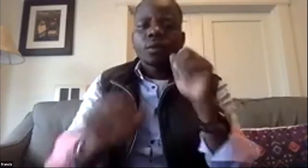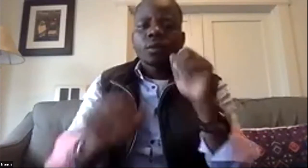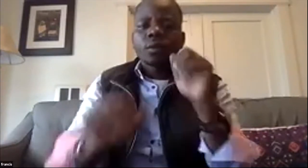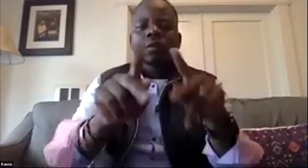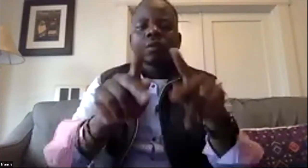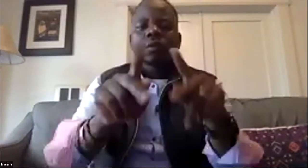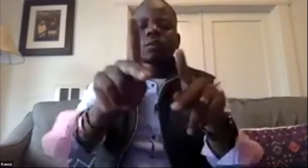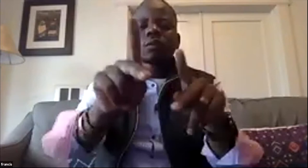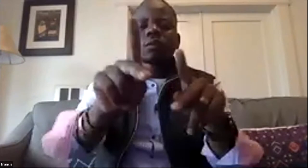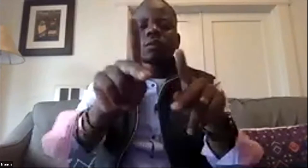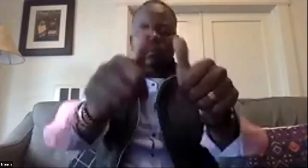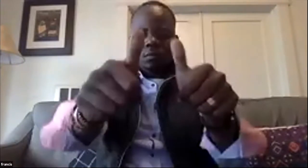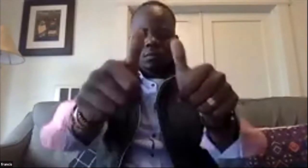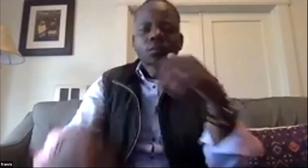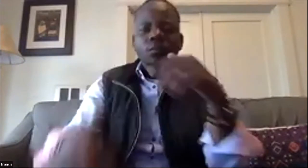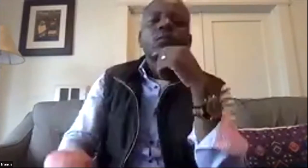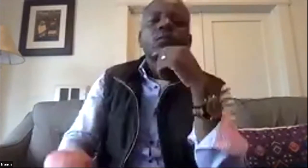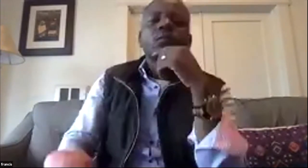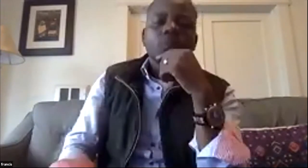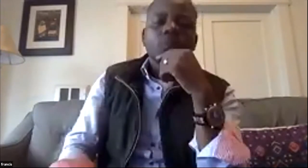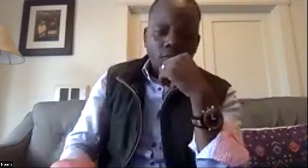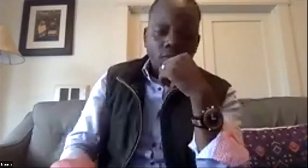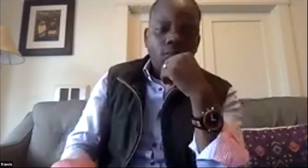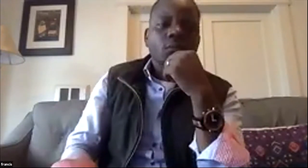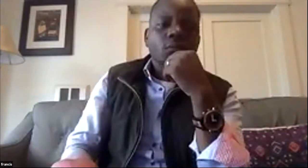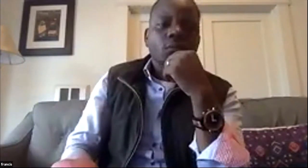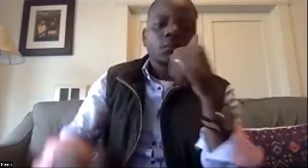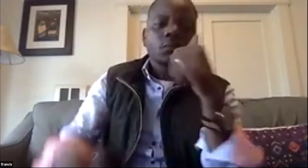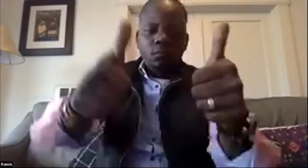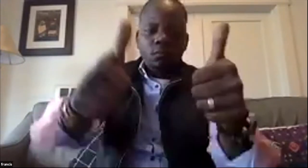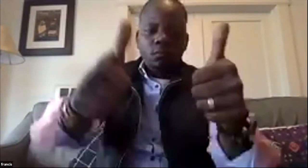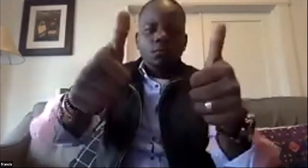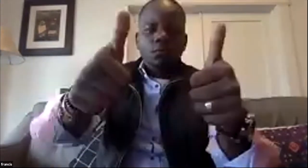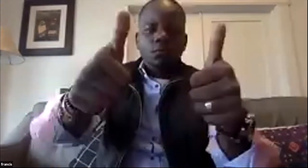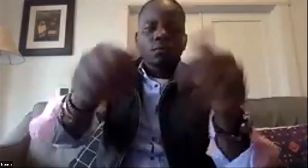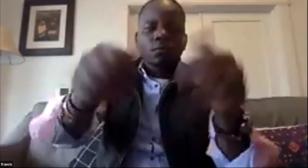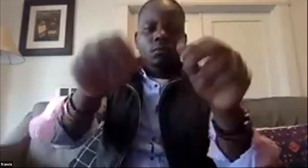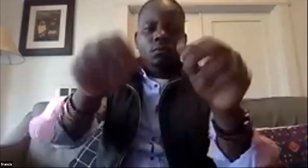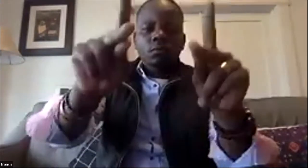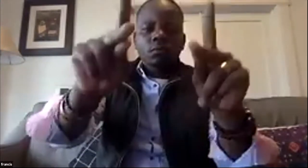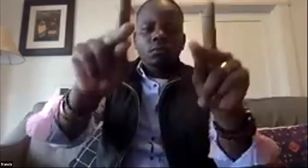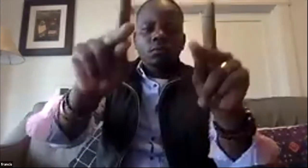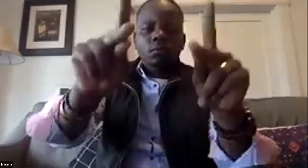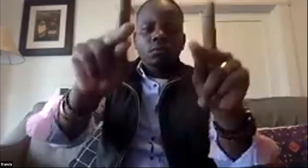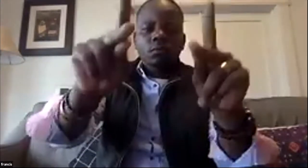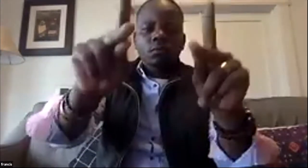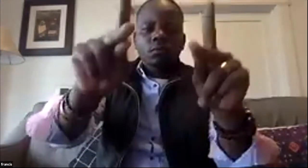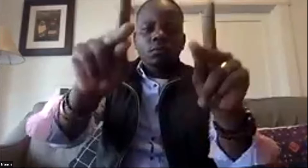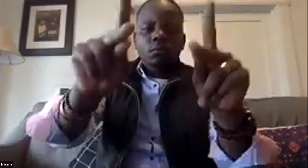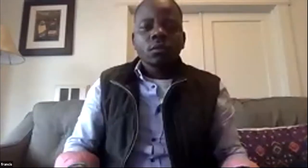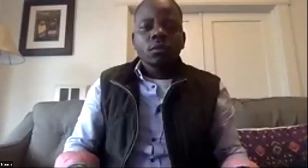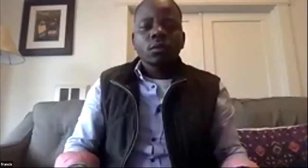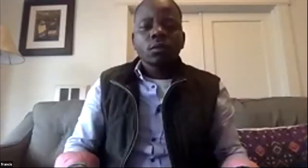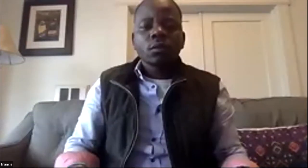i'm so let's see if can you said that first is to develop deaf education curriculum